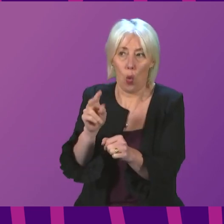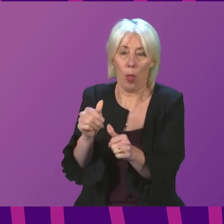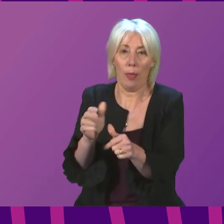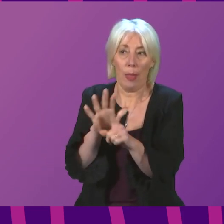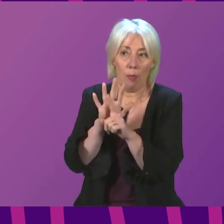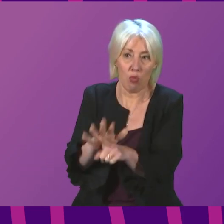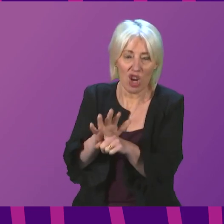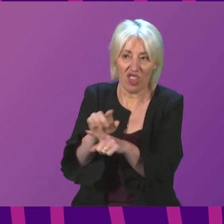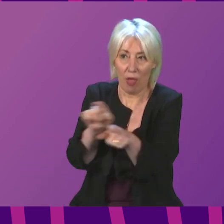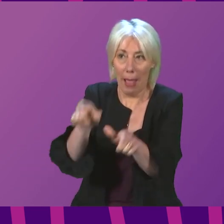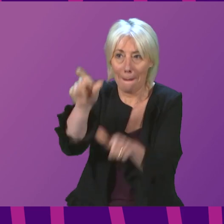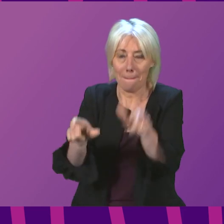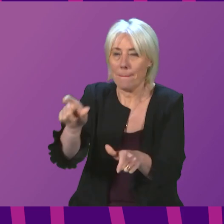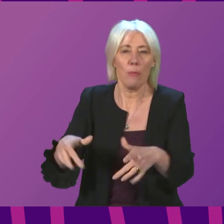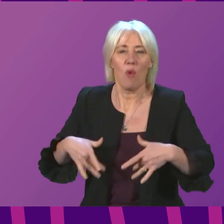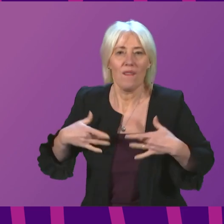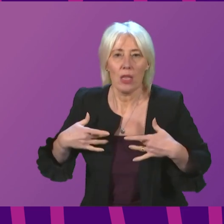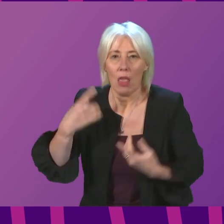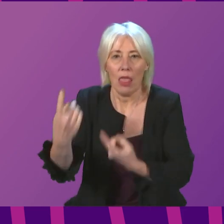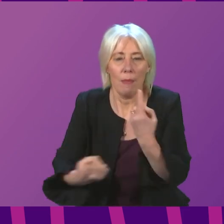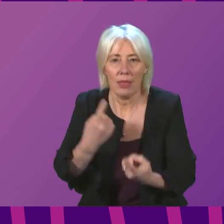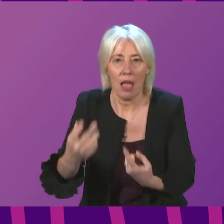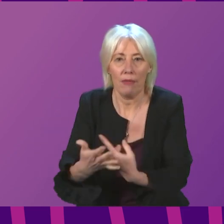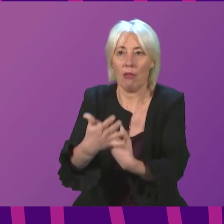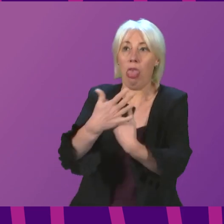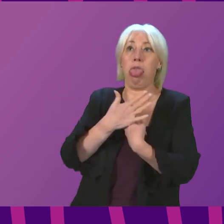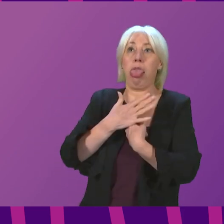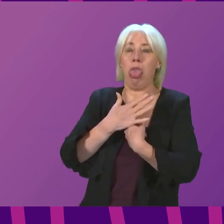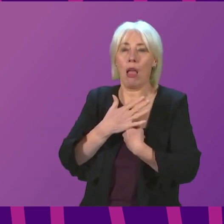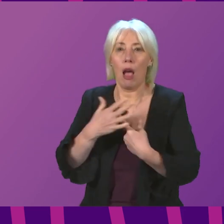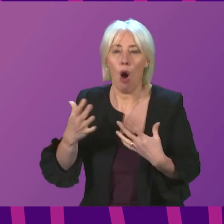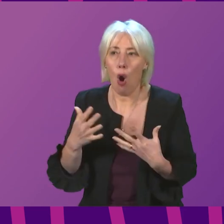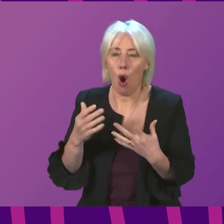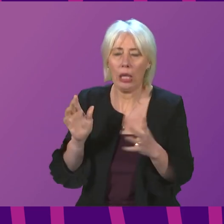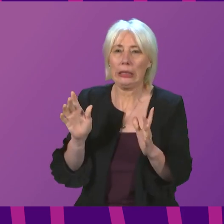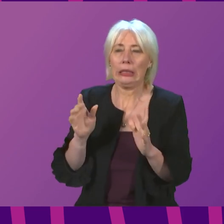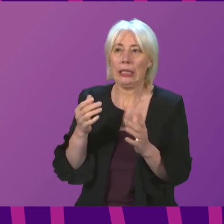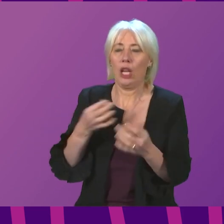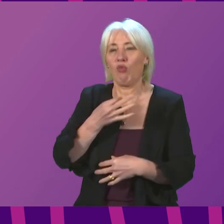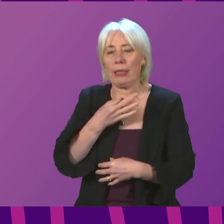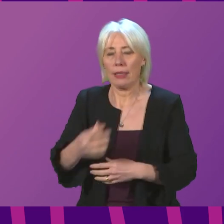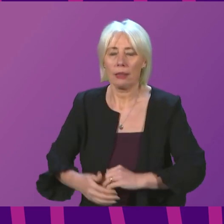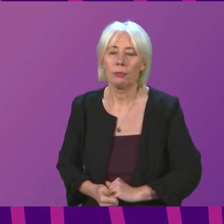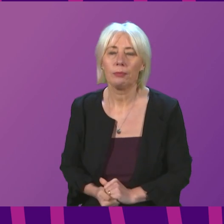working in these positions do not feel themselves even more exposed than might otherwise be the case.